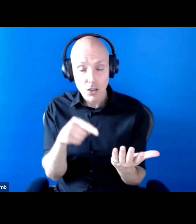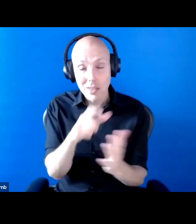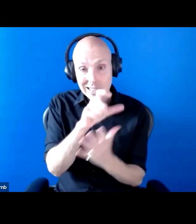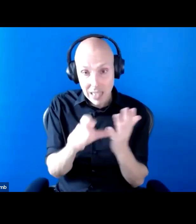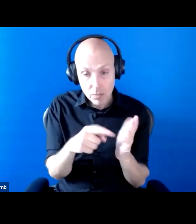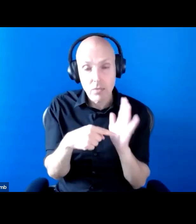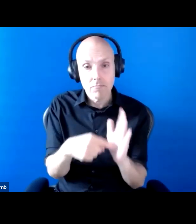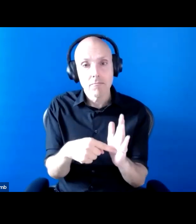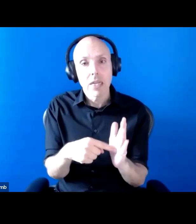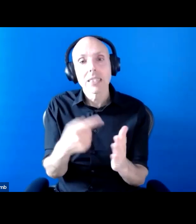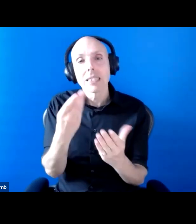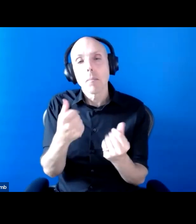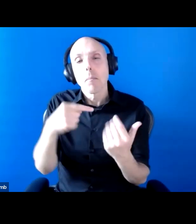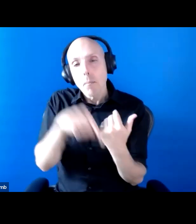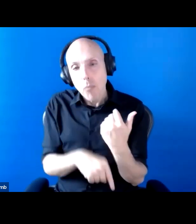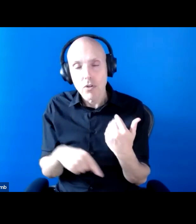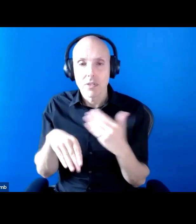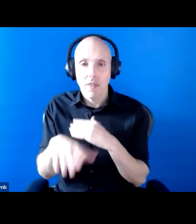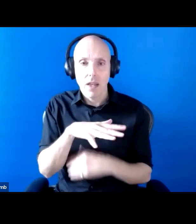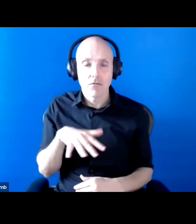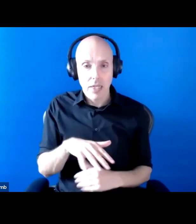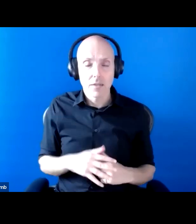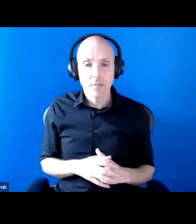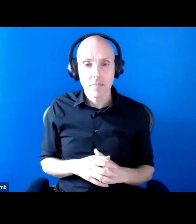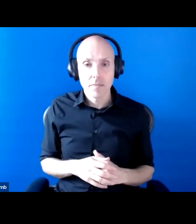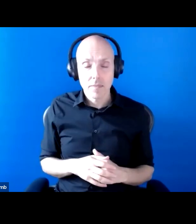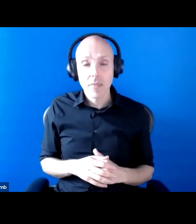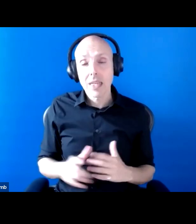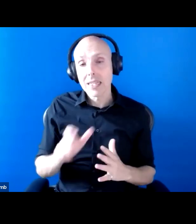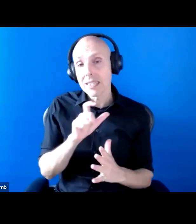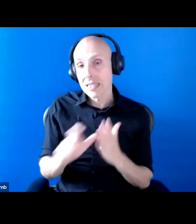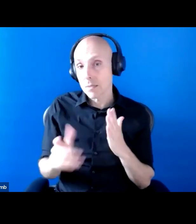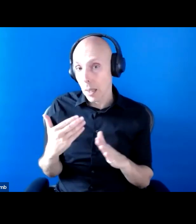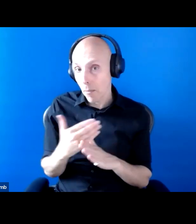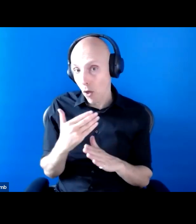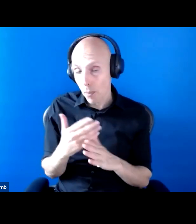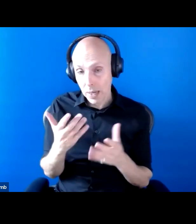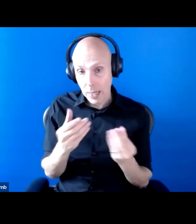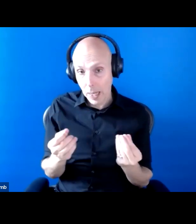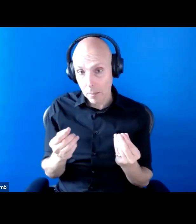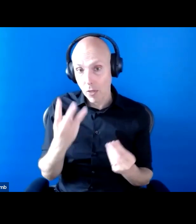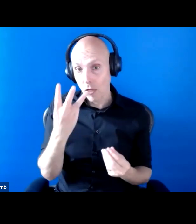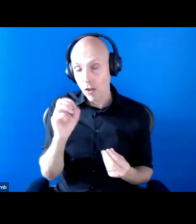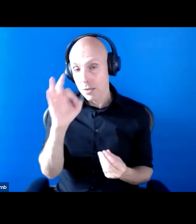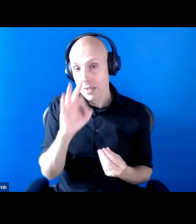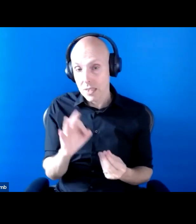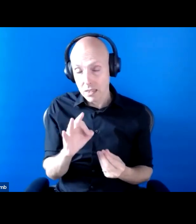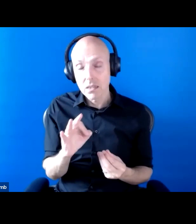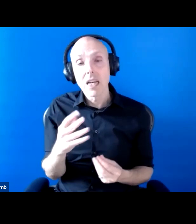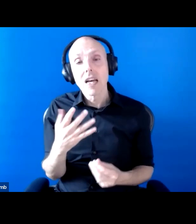We also have a disability employment gap of nearly 30%, so around 50% of disabled people of working age are in